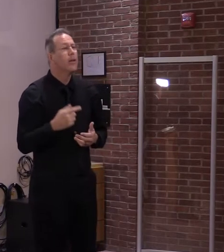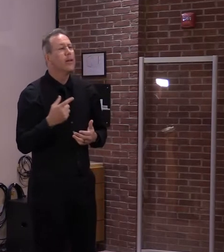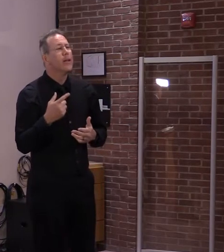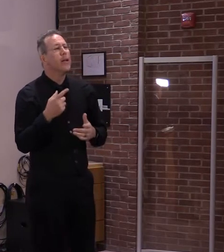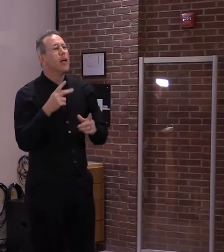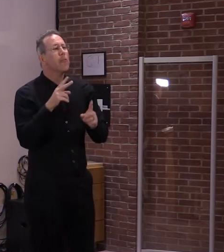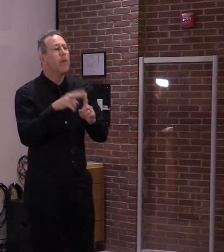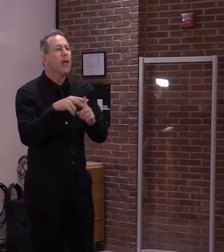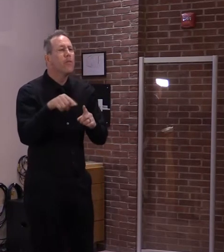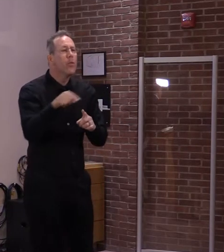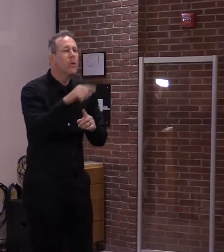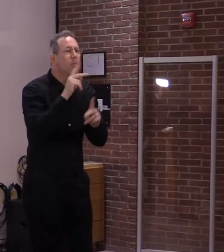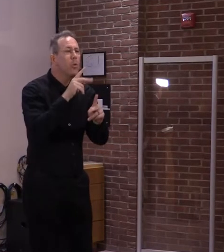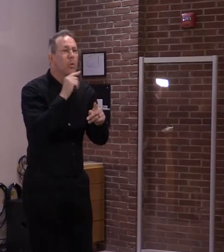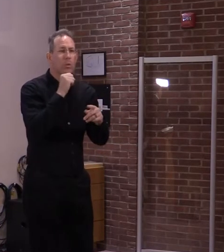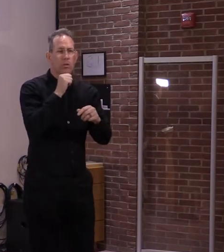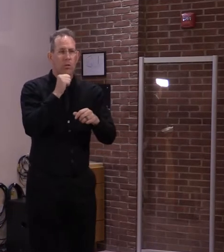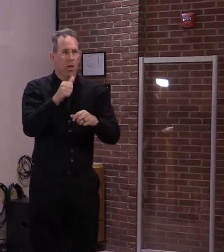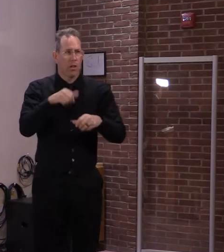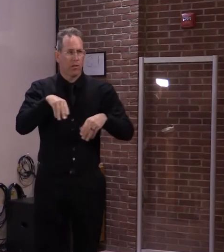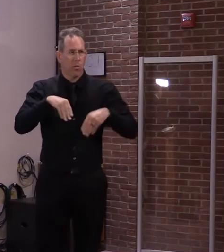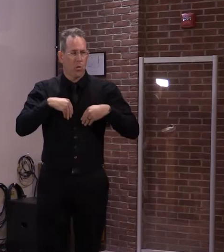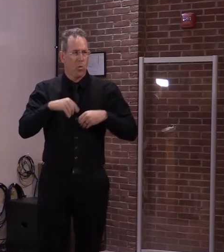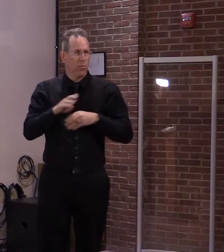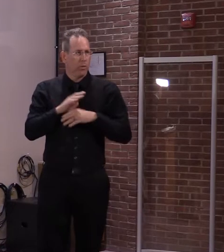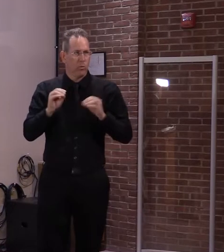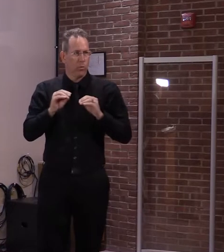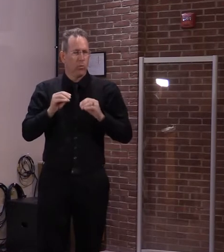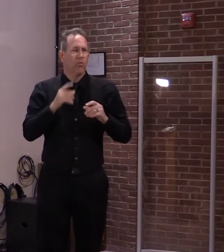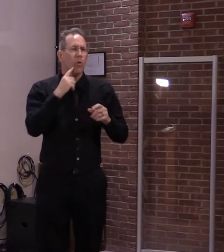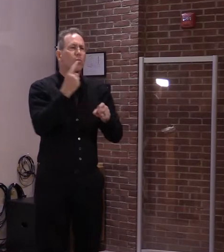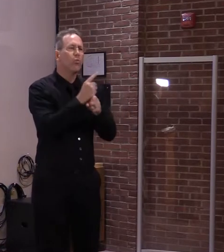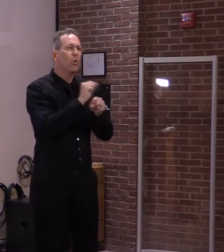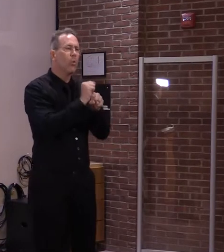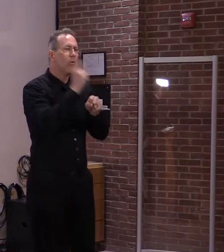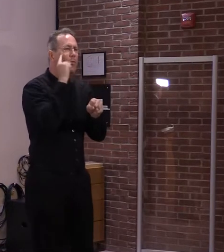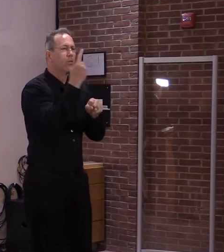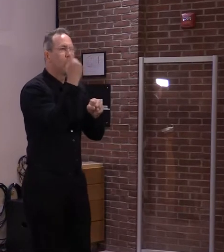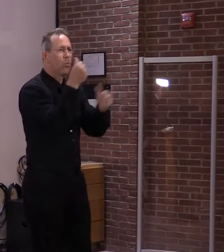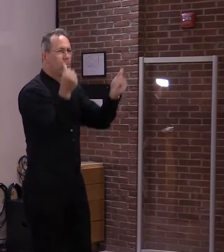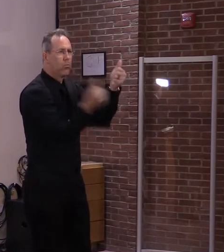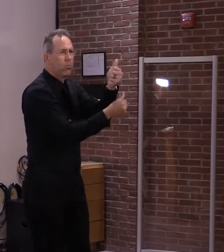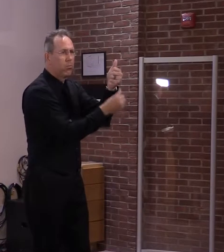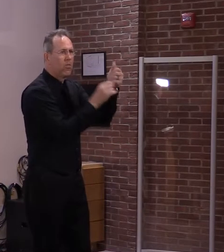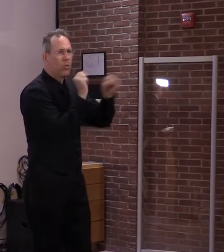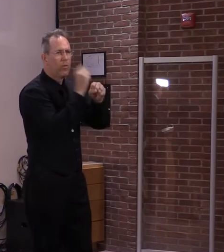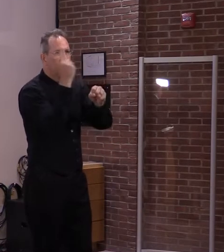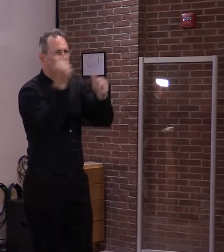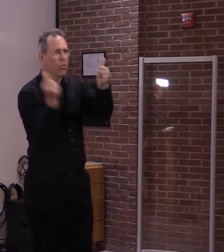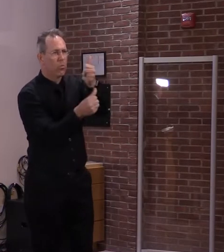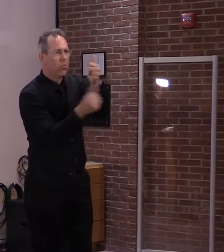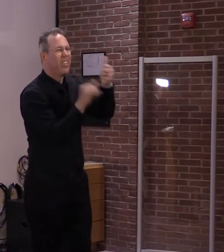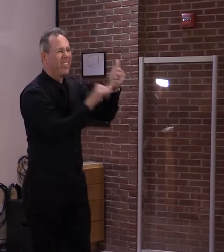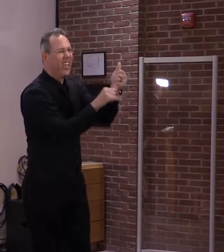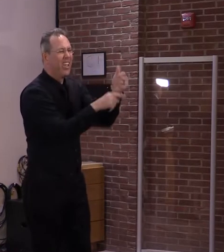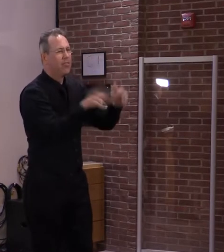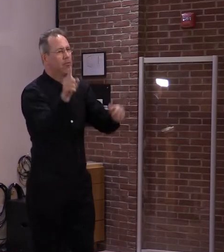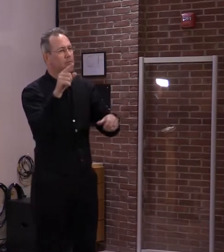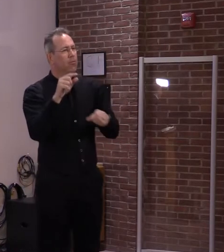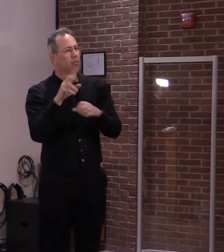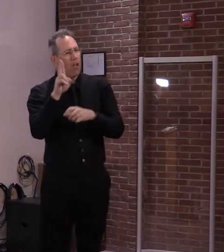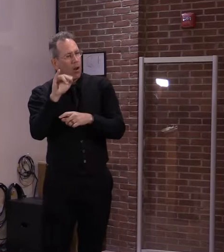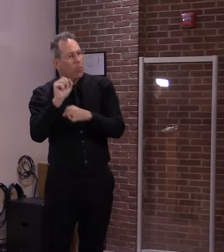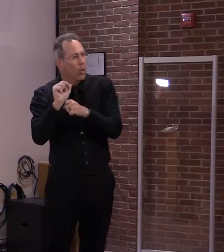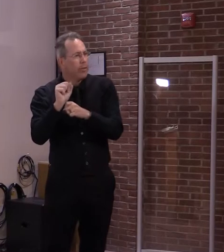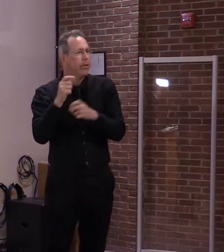not self-employed and not independent contractors. So can you estimate how many people this applies to then in the state?